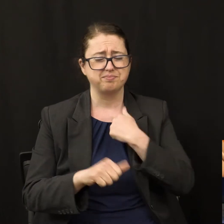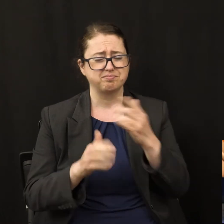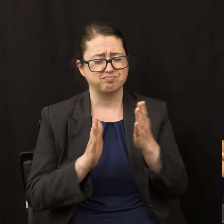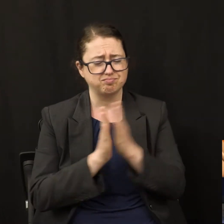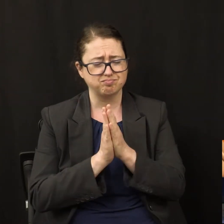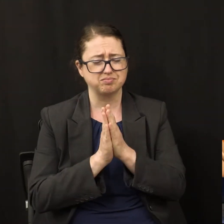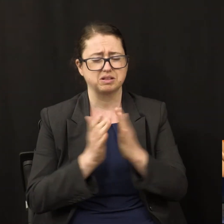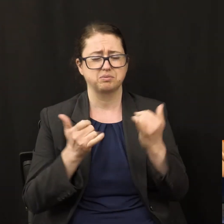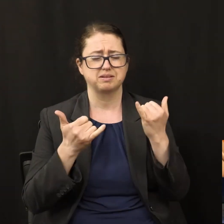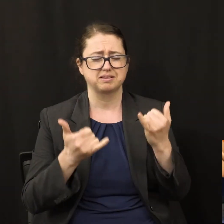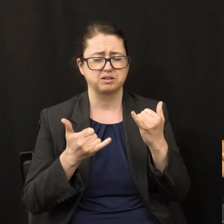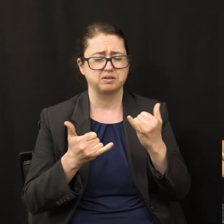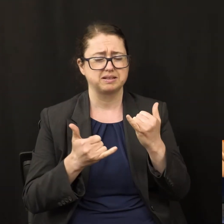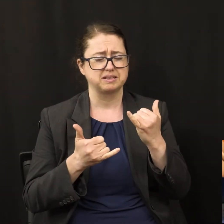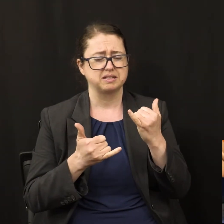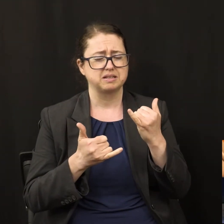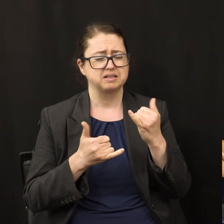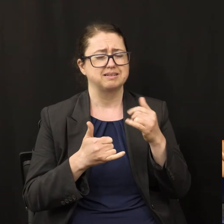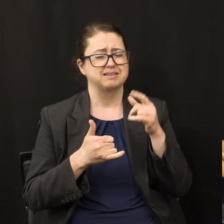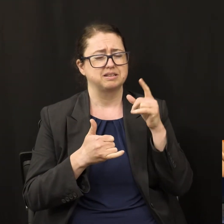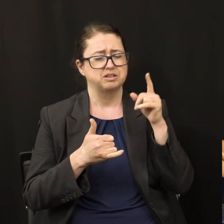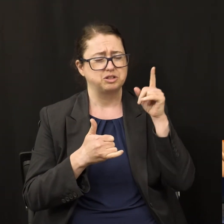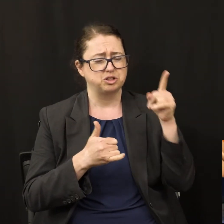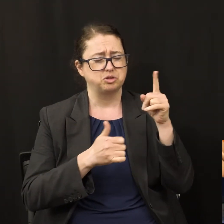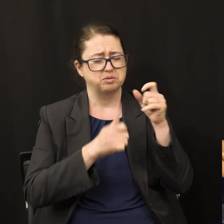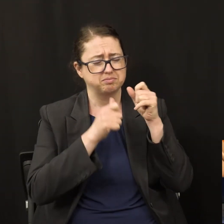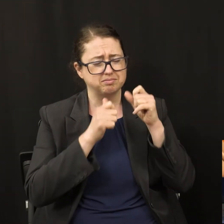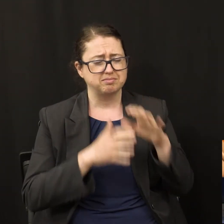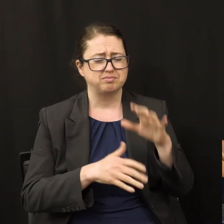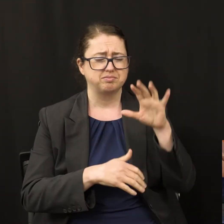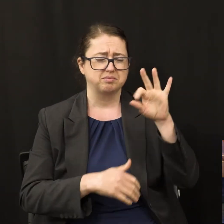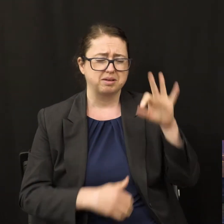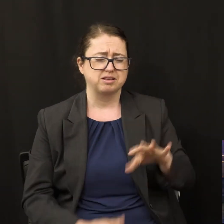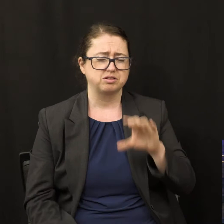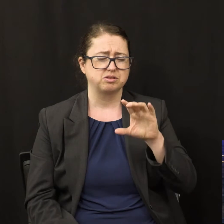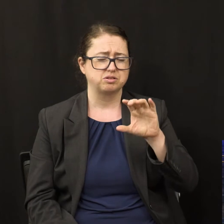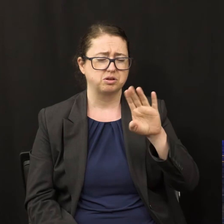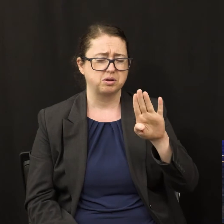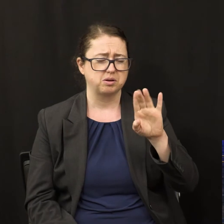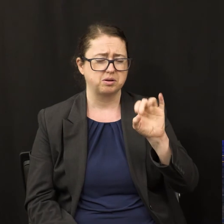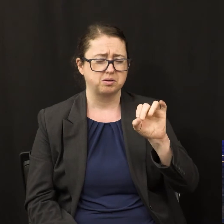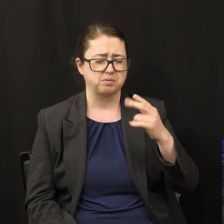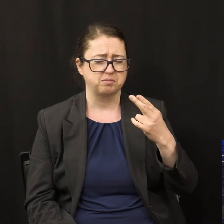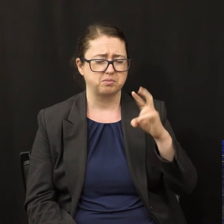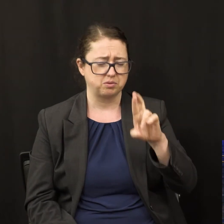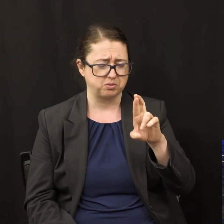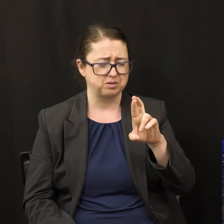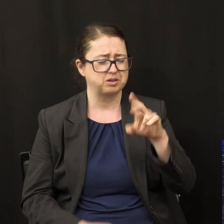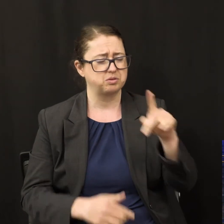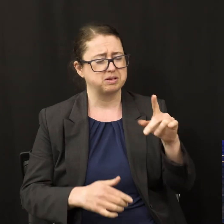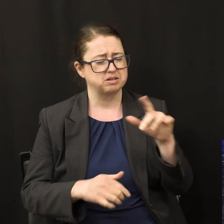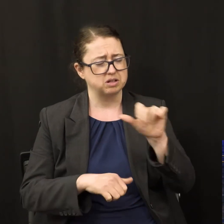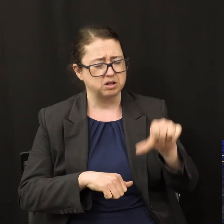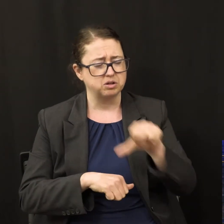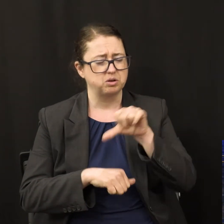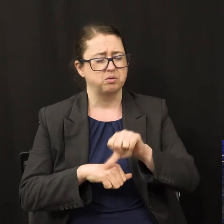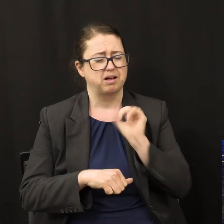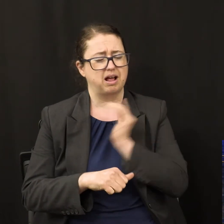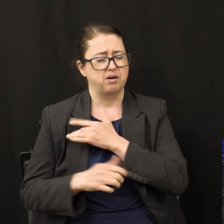give Pastor Boer the words to say and that you would anoint all of our hearts that we may hear these words and apply